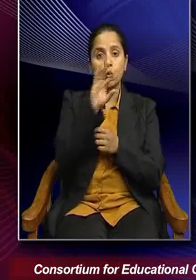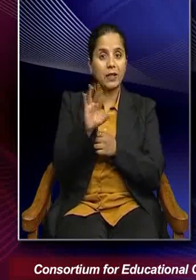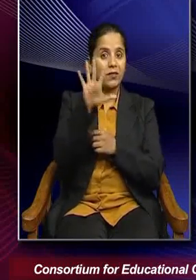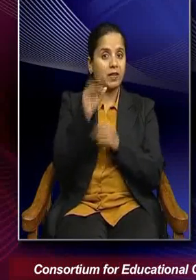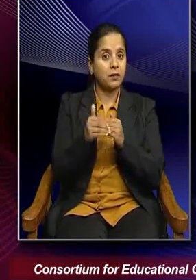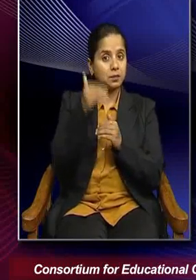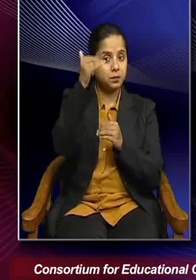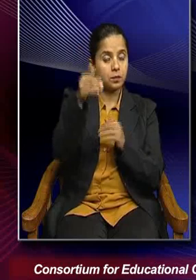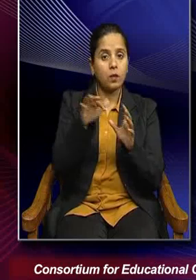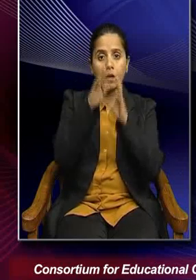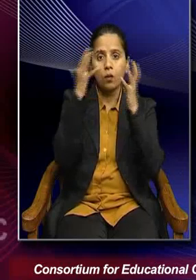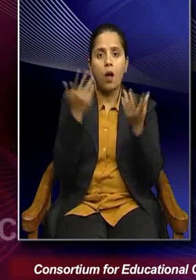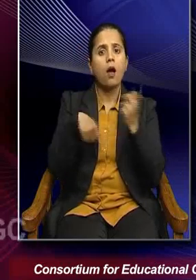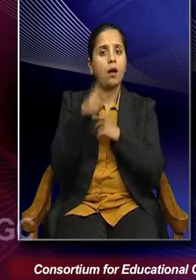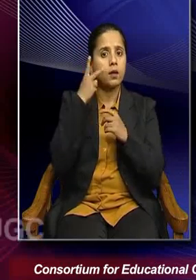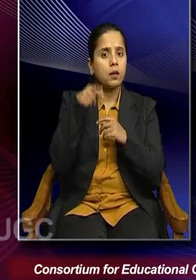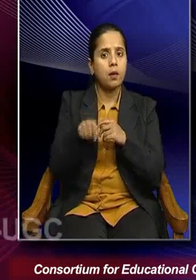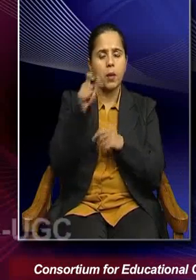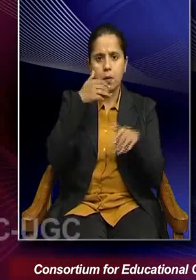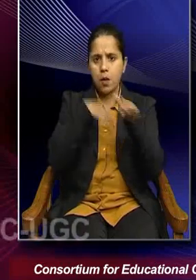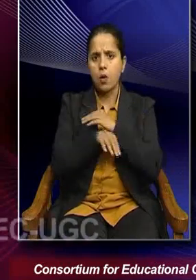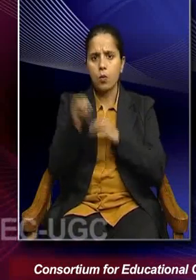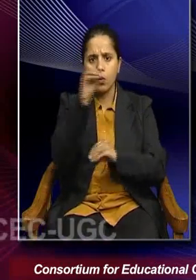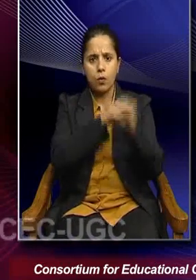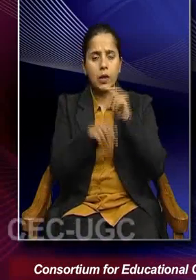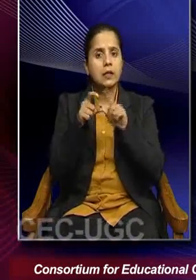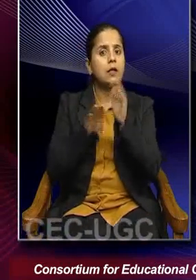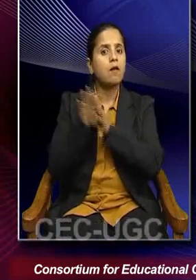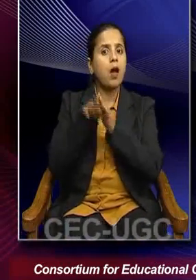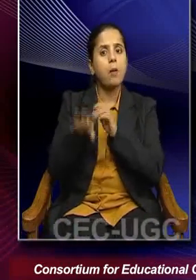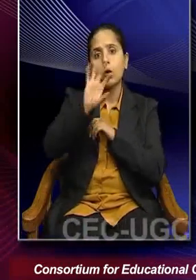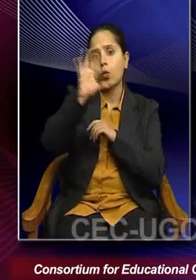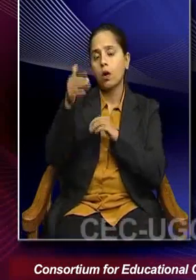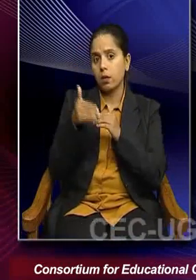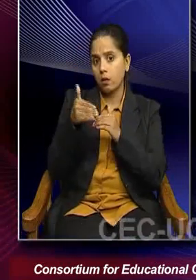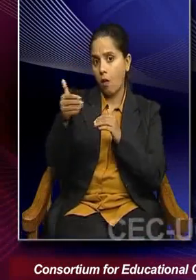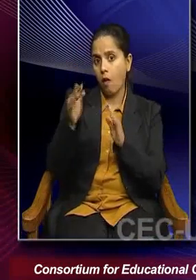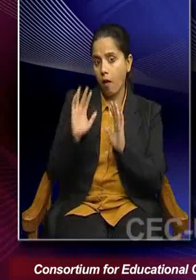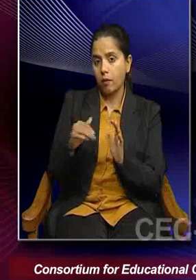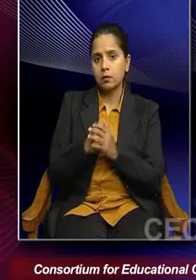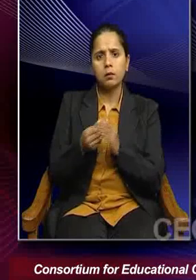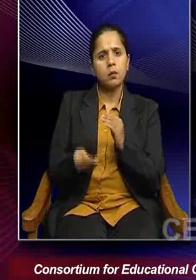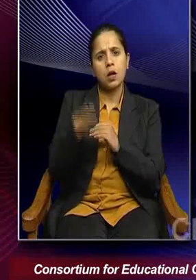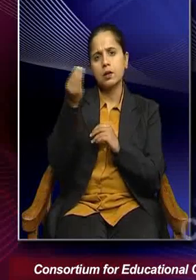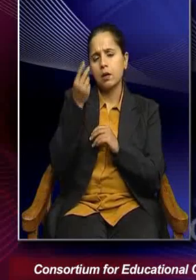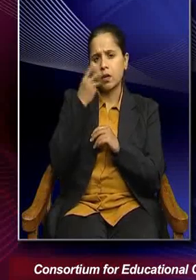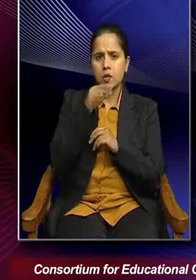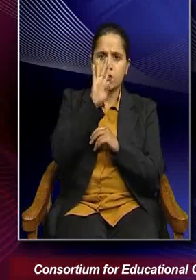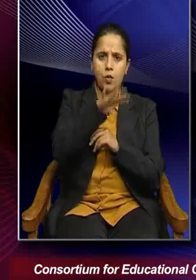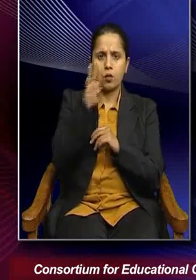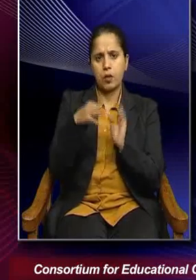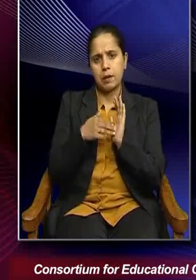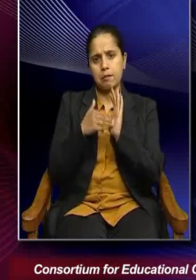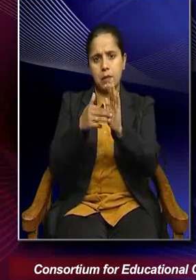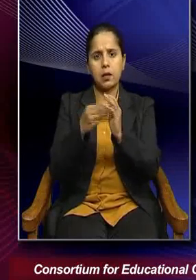climate induced internal migration across developing countries is projected to, you know, increase somewhere from 44 million